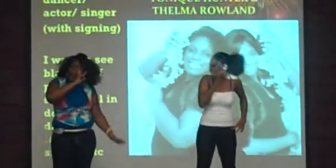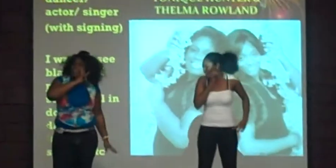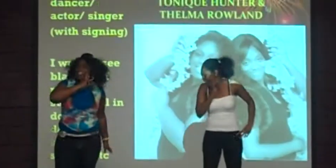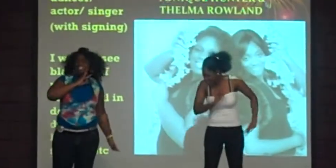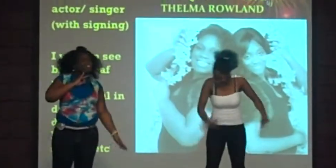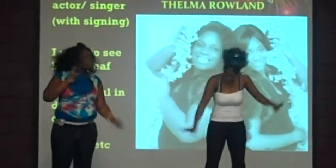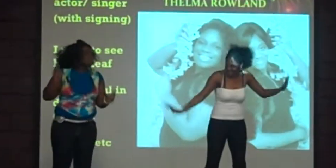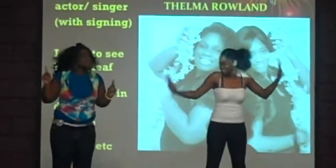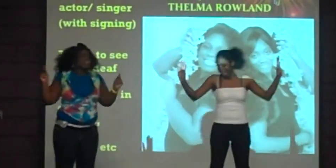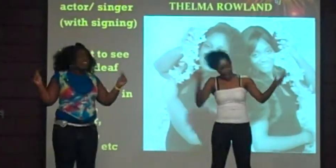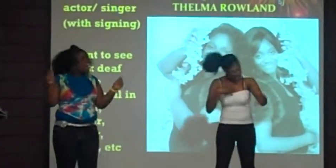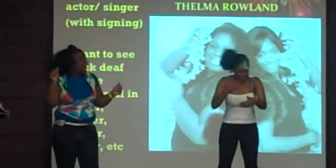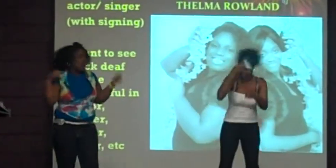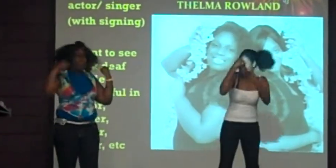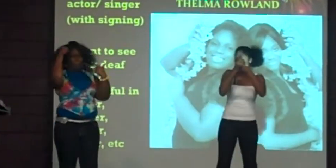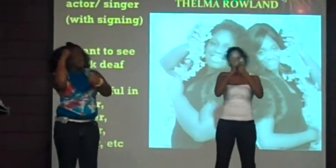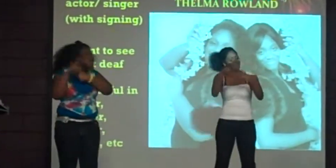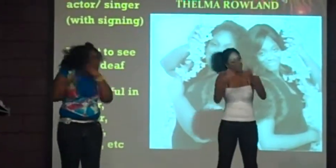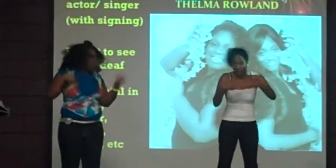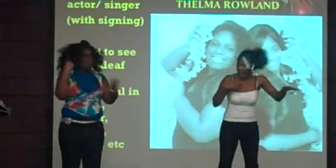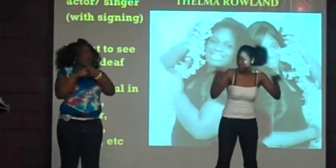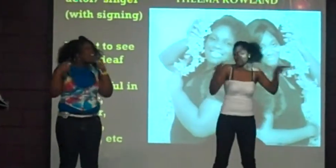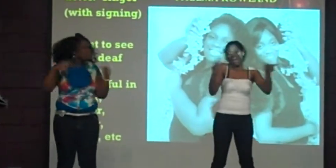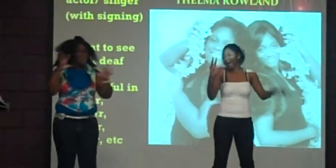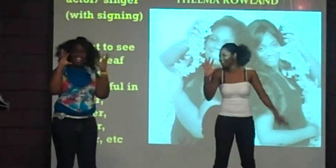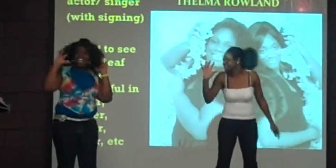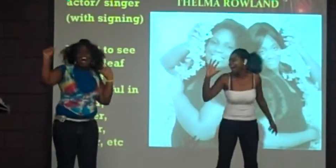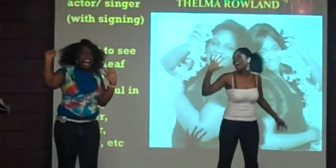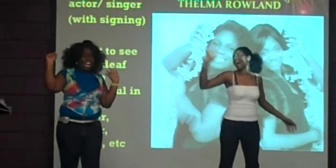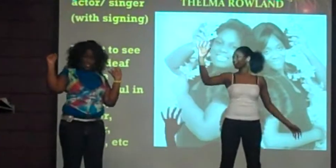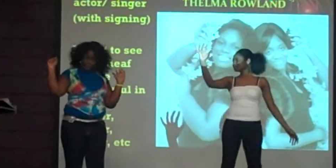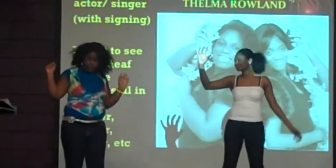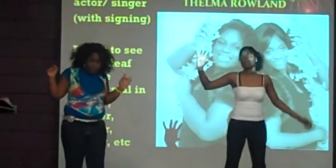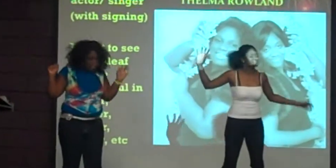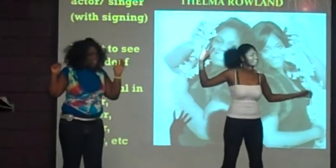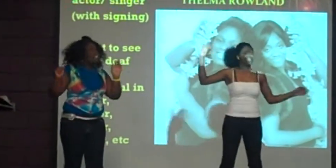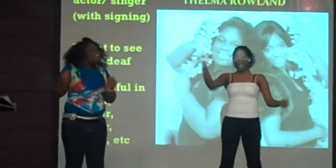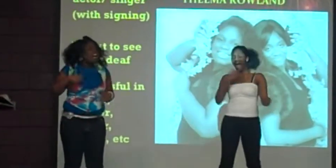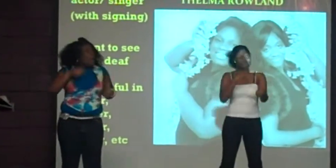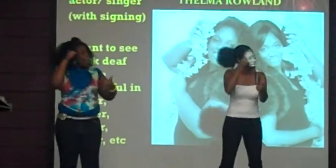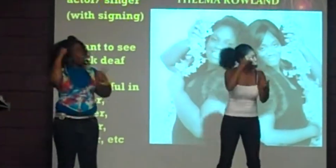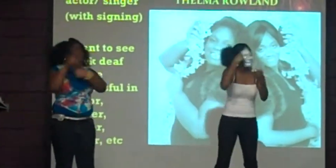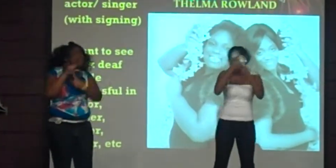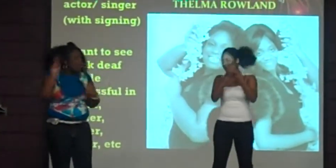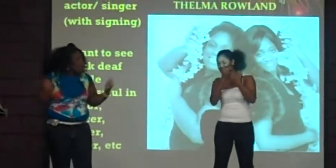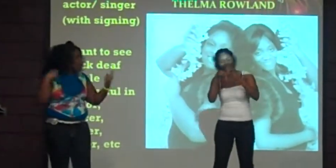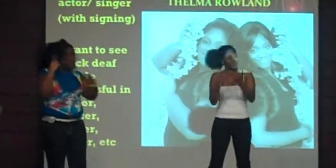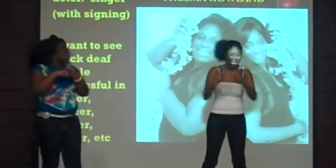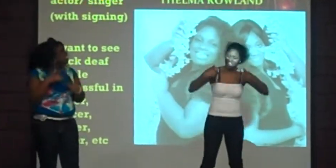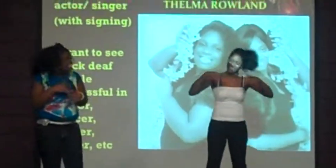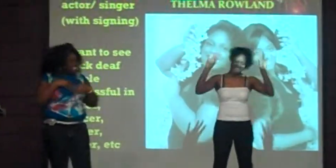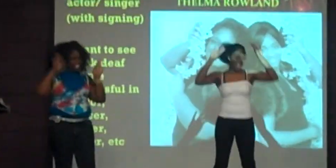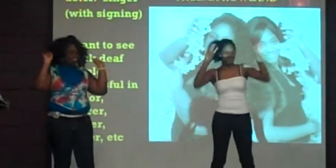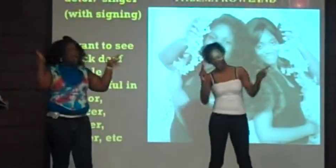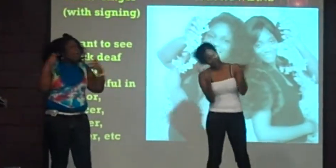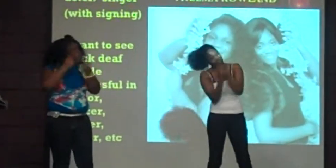I remember when I gave up